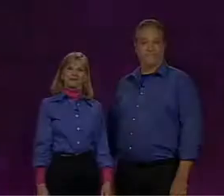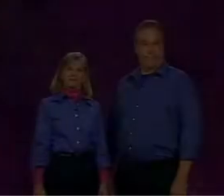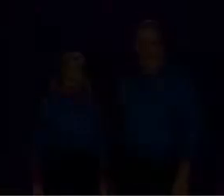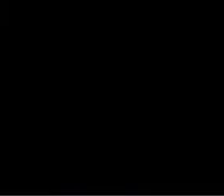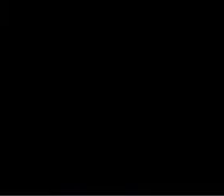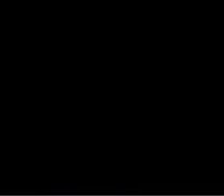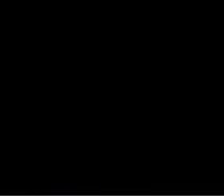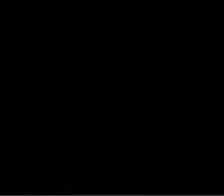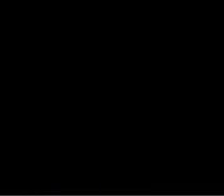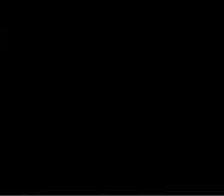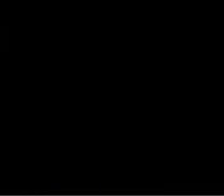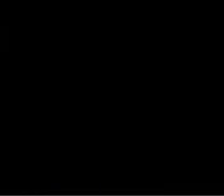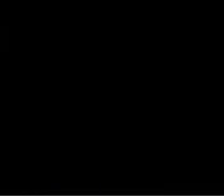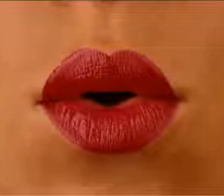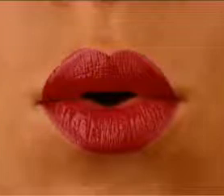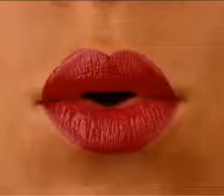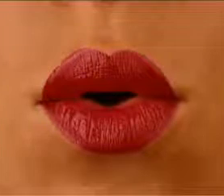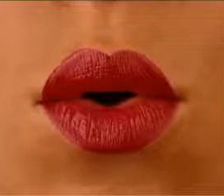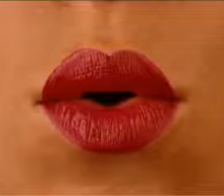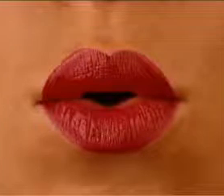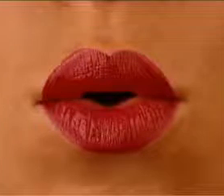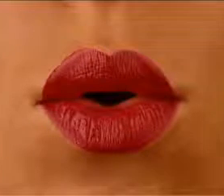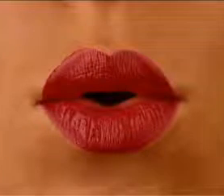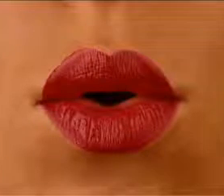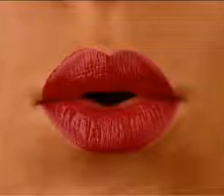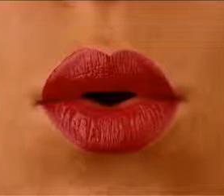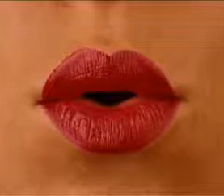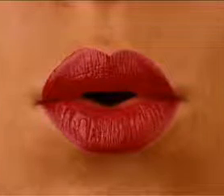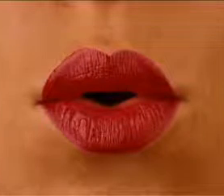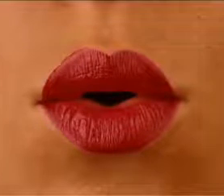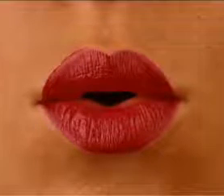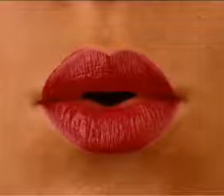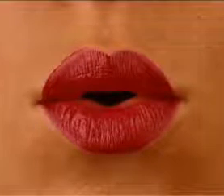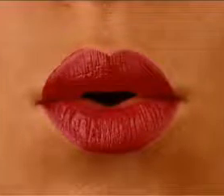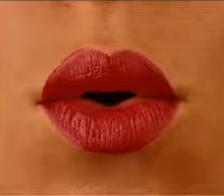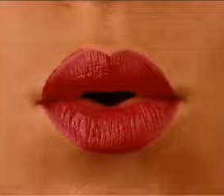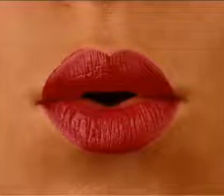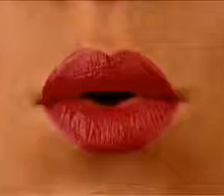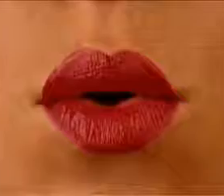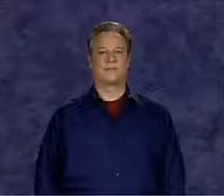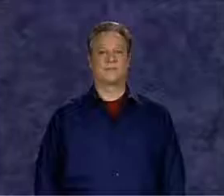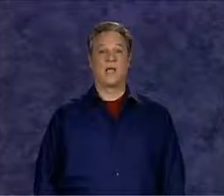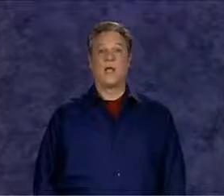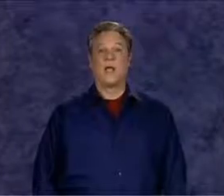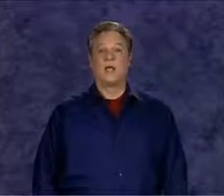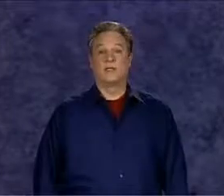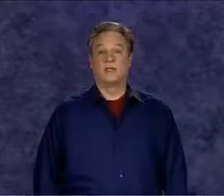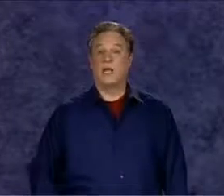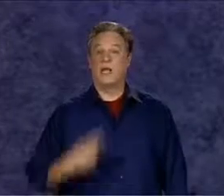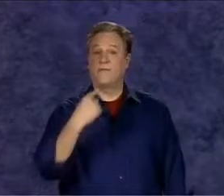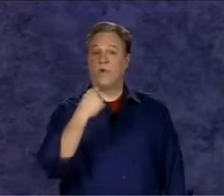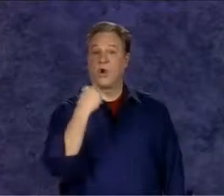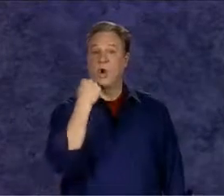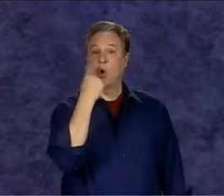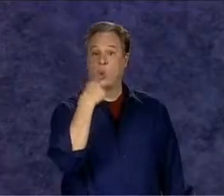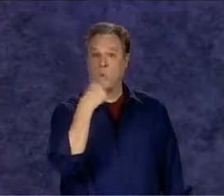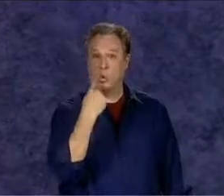the sign for who